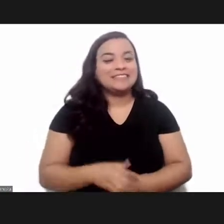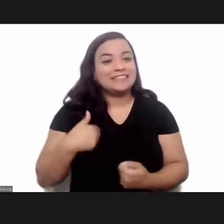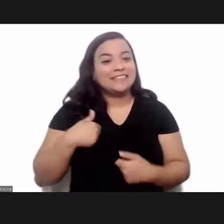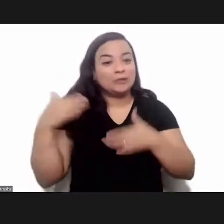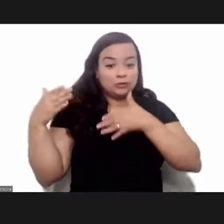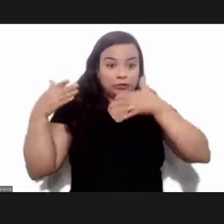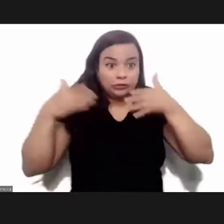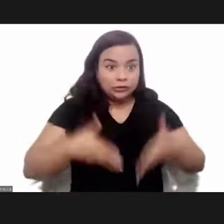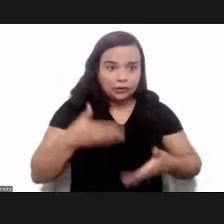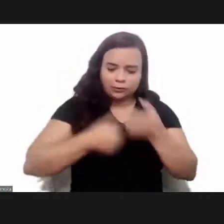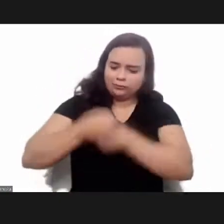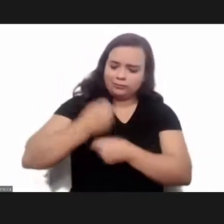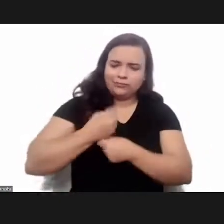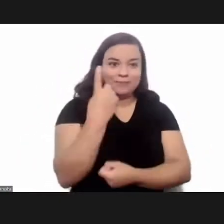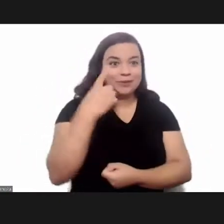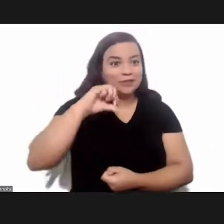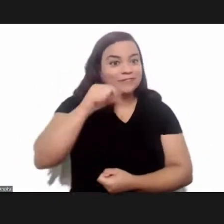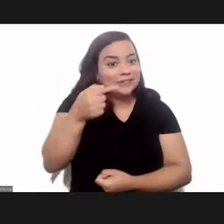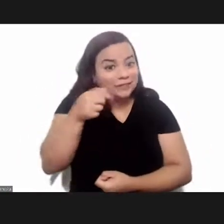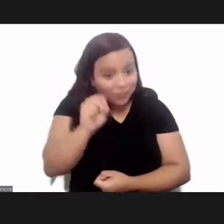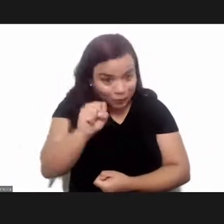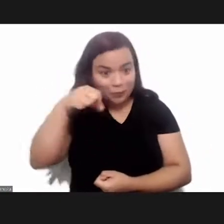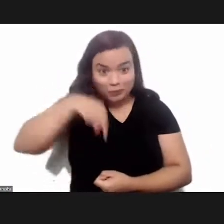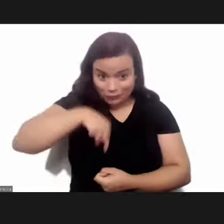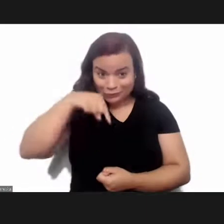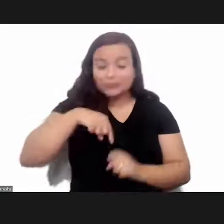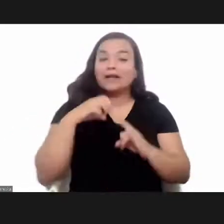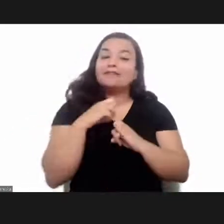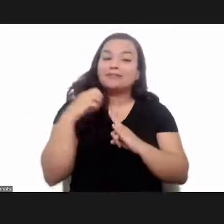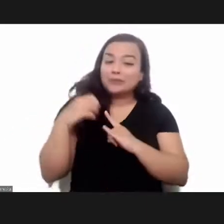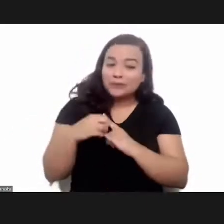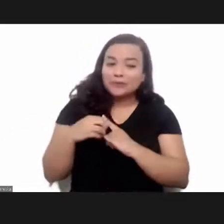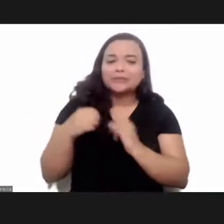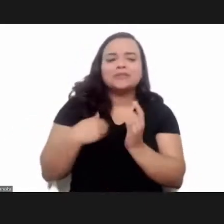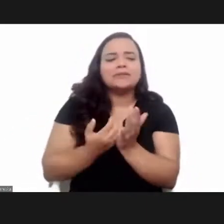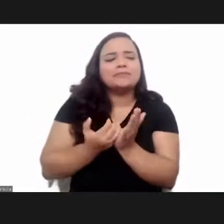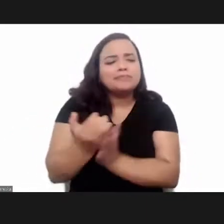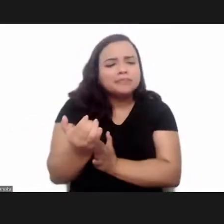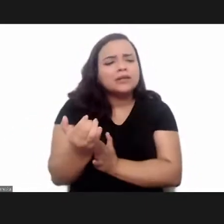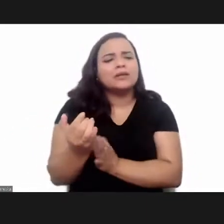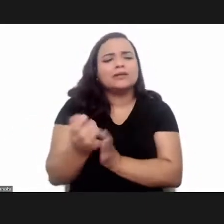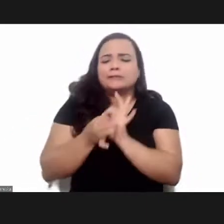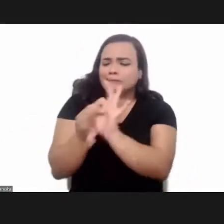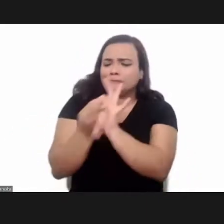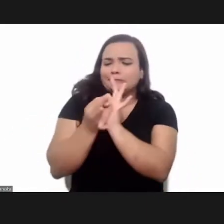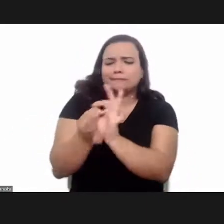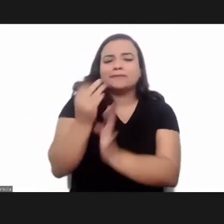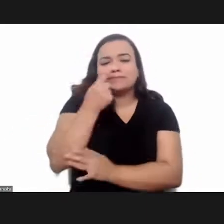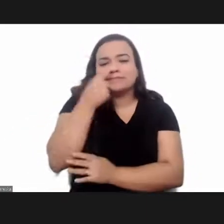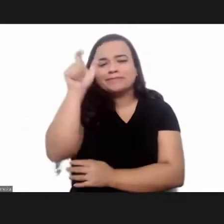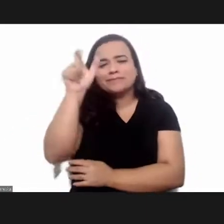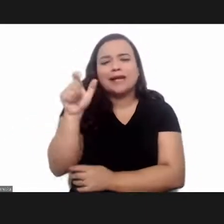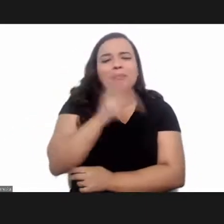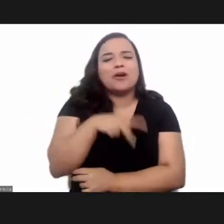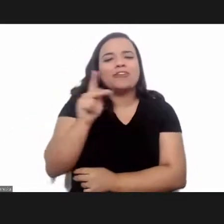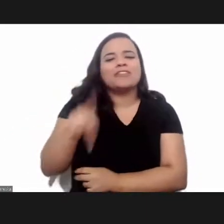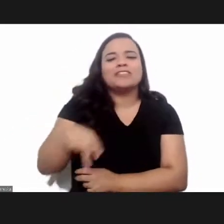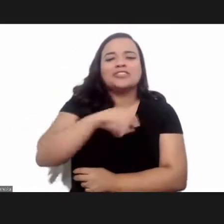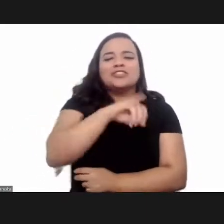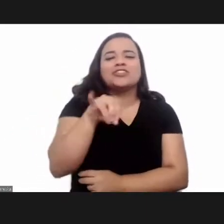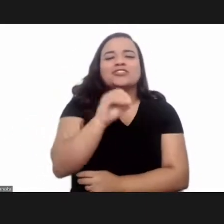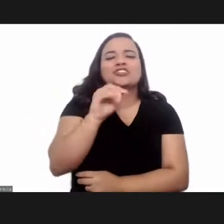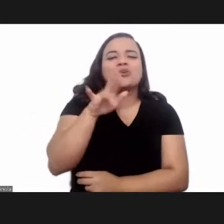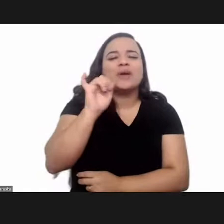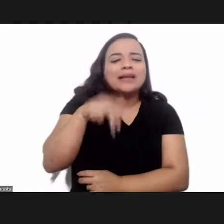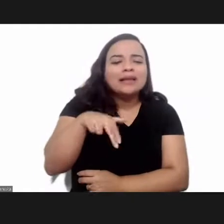when i joined fio cruz in 1978 i was closely associated with professor joaquin cardoso de mello and